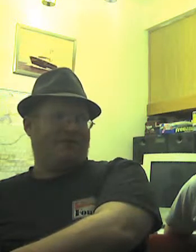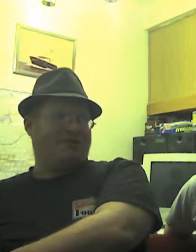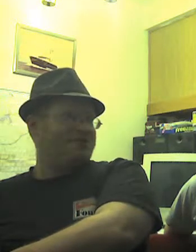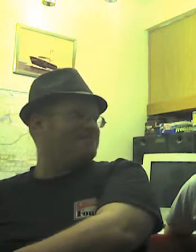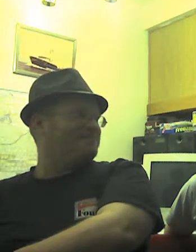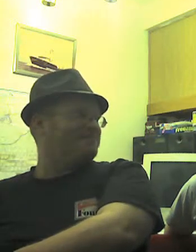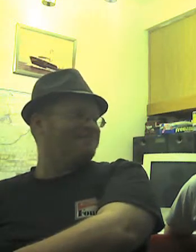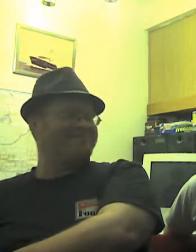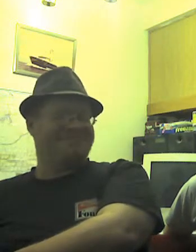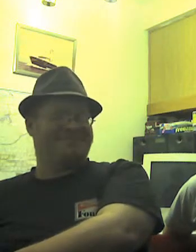Fish.